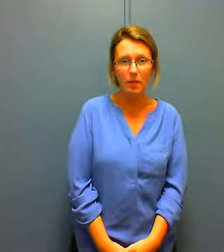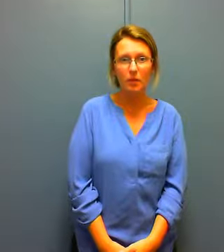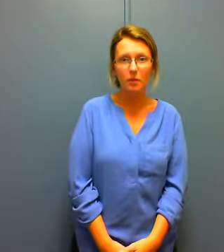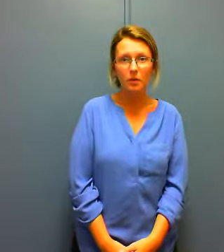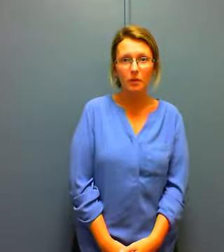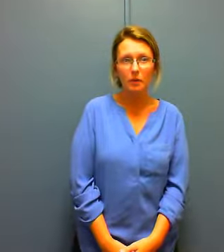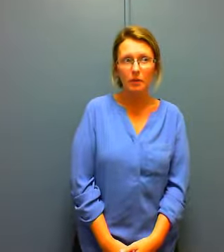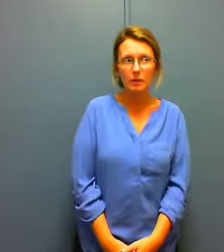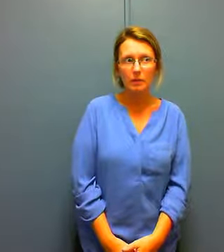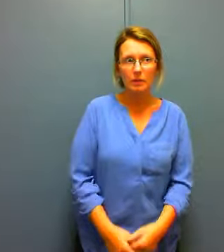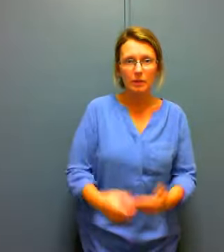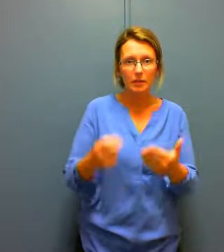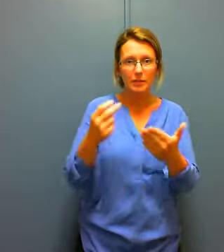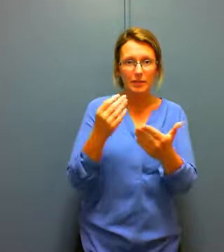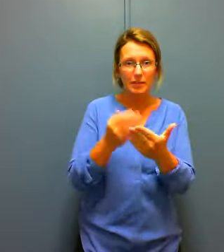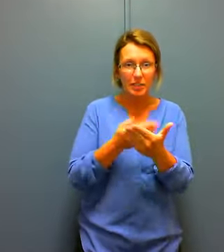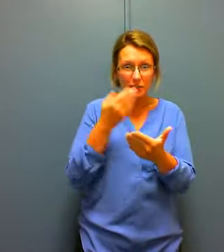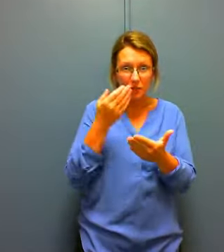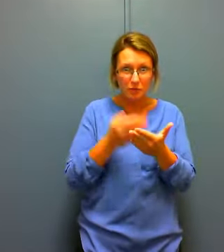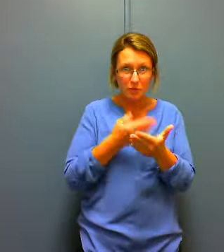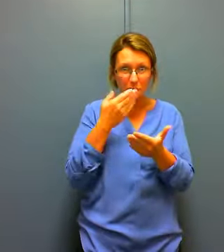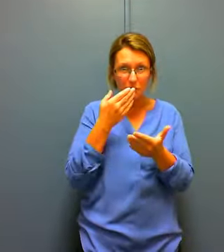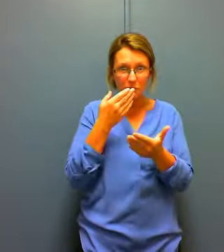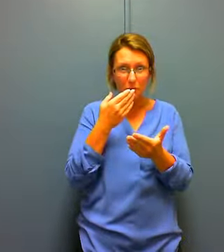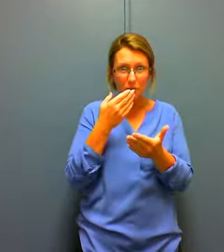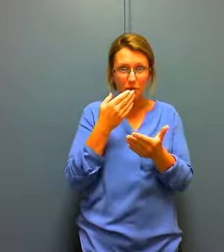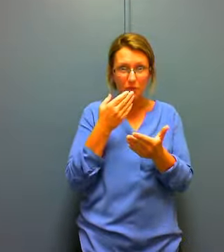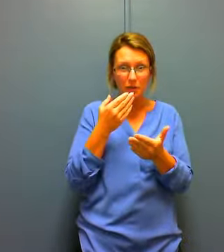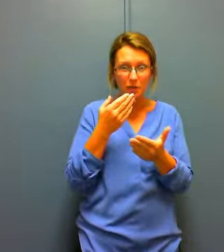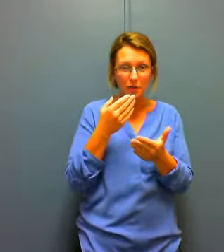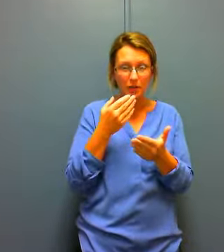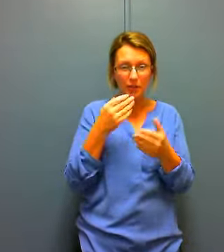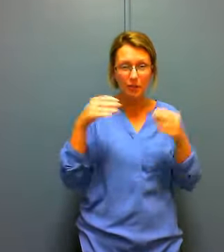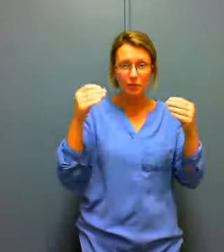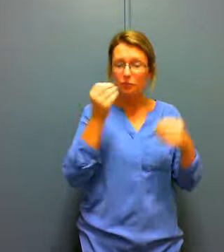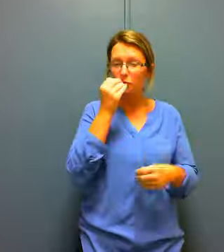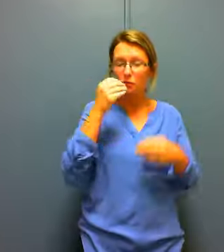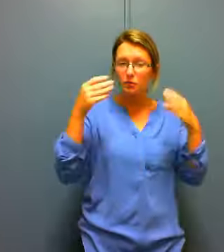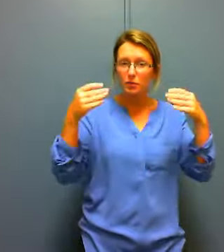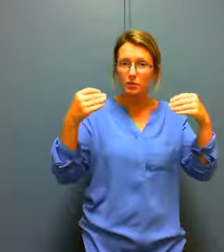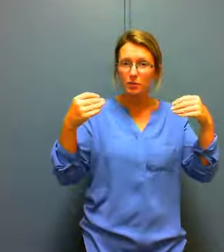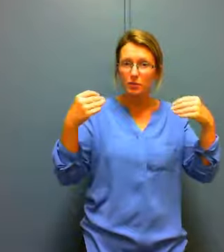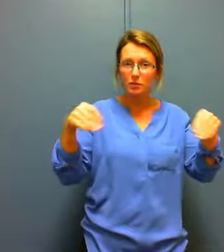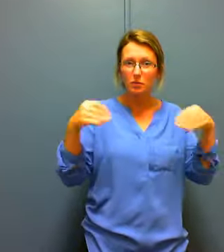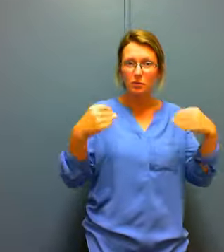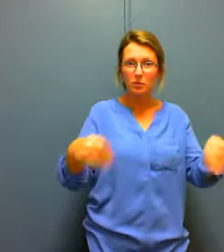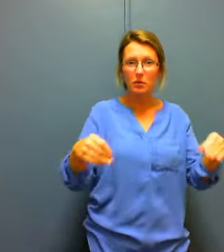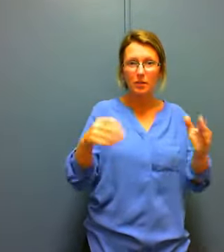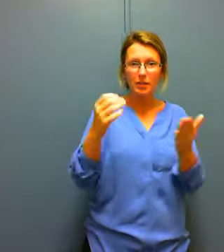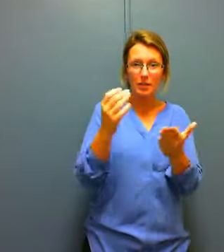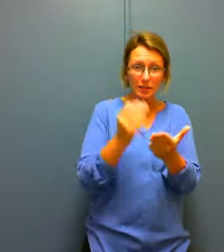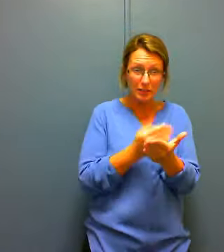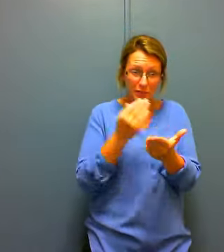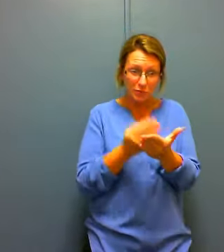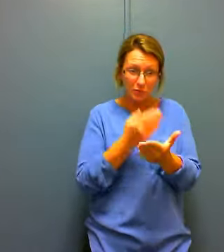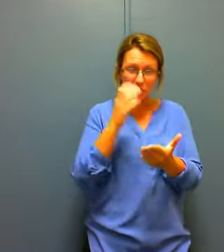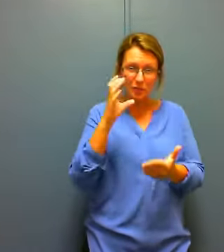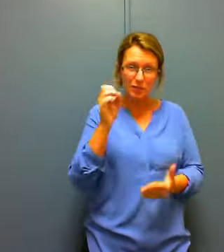first oh yeah you guys have like a really really long and tall aisle that has like 20